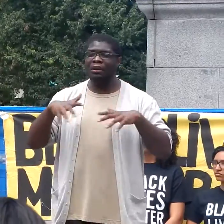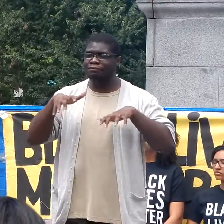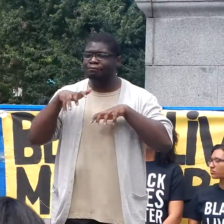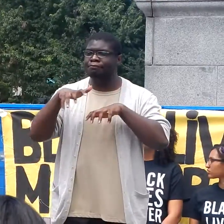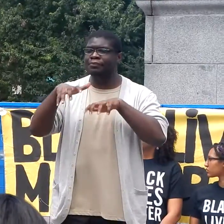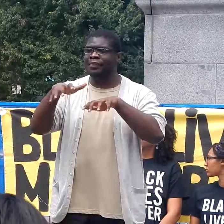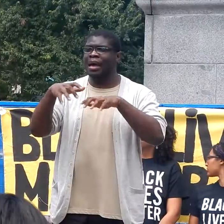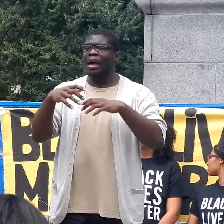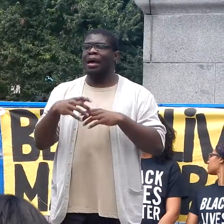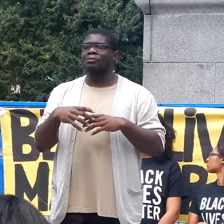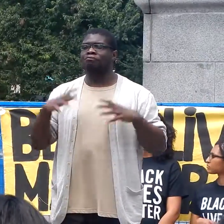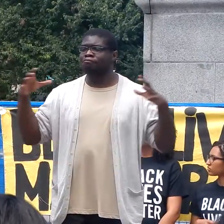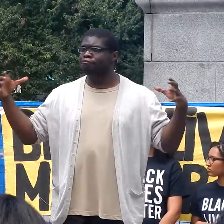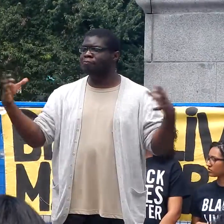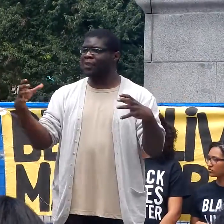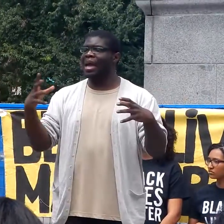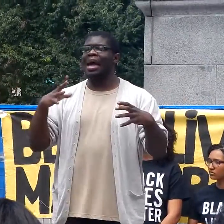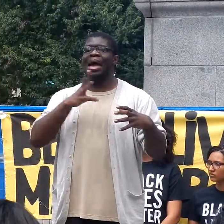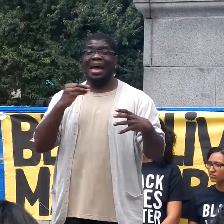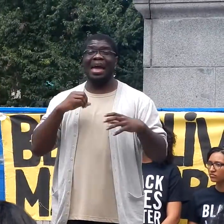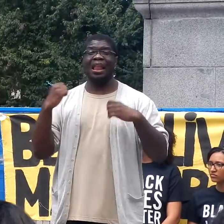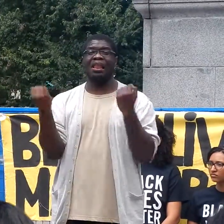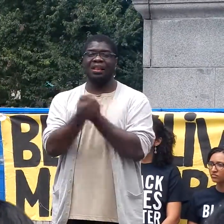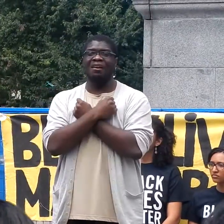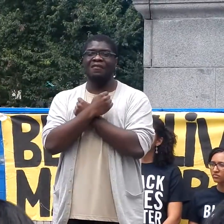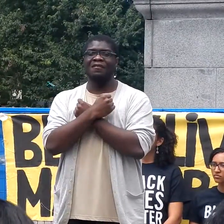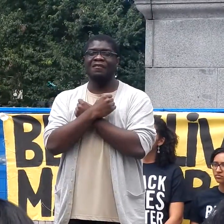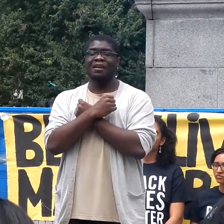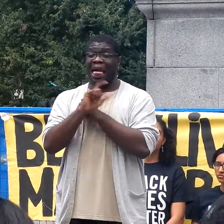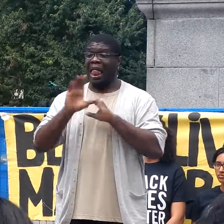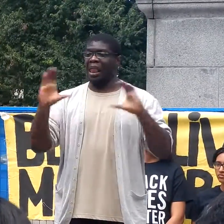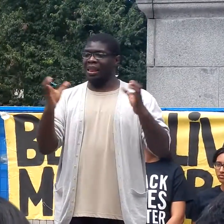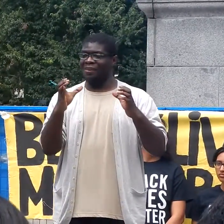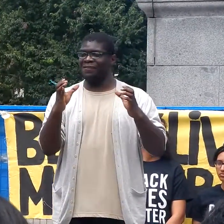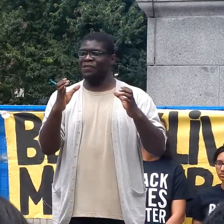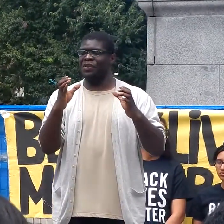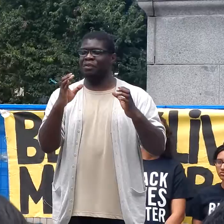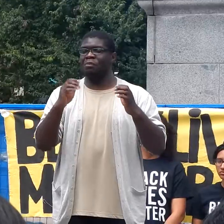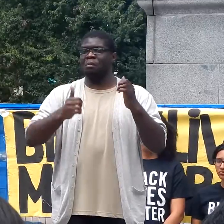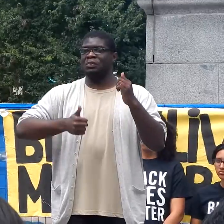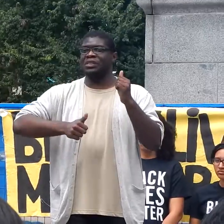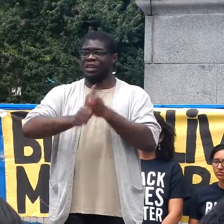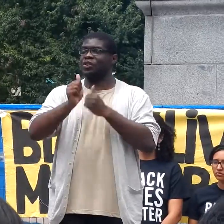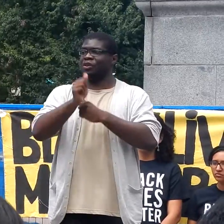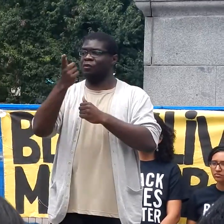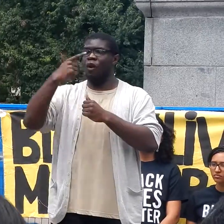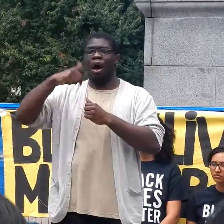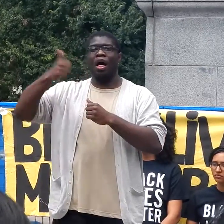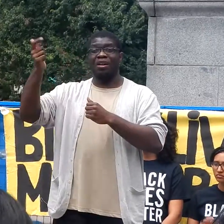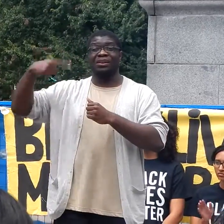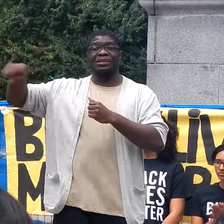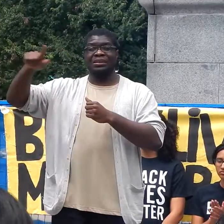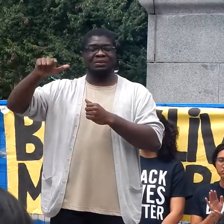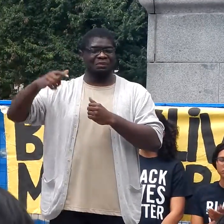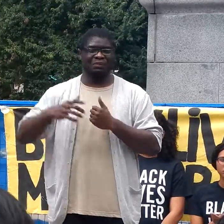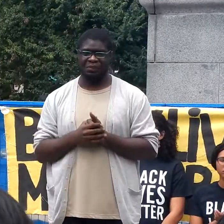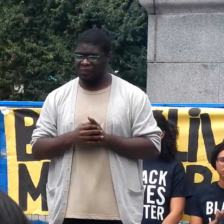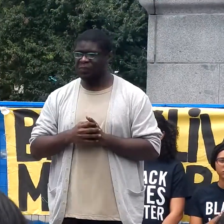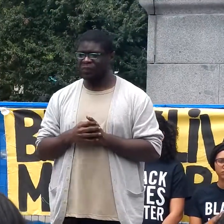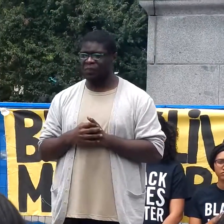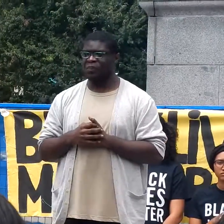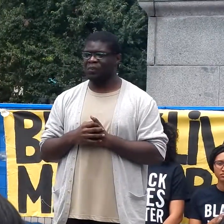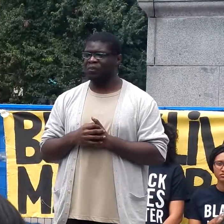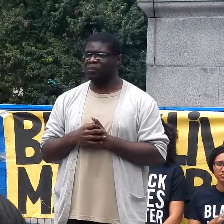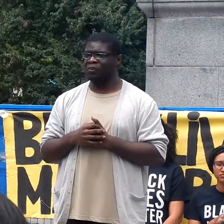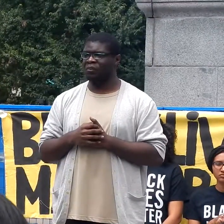and loved each other which for some of us is the most dangerous form of resistance we are sad to see that the actions of this individual have been associated